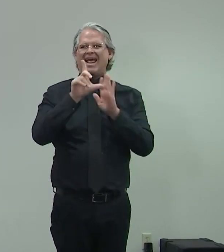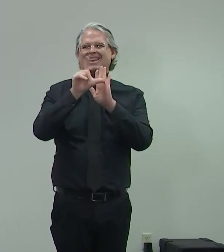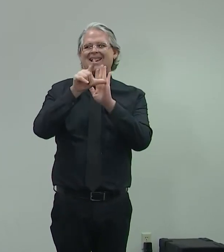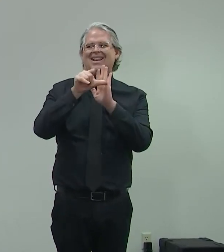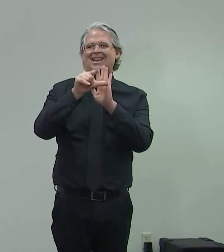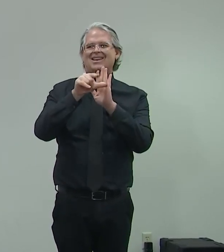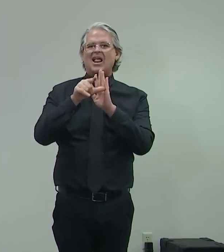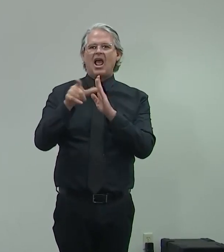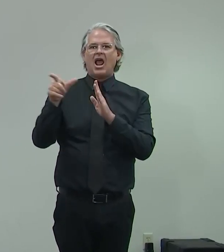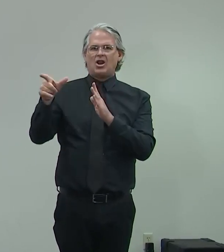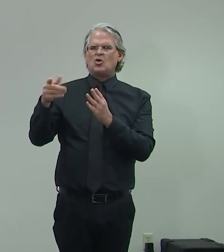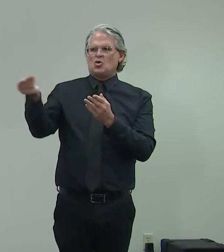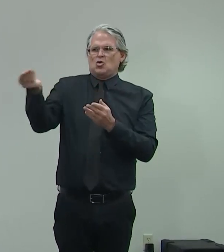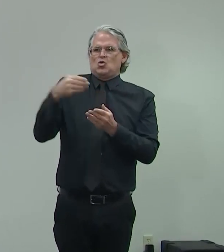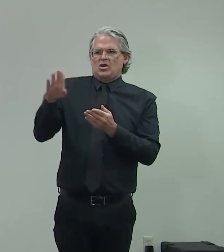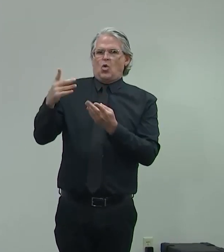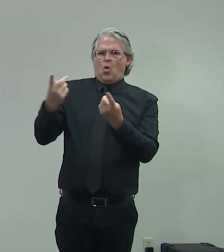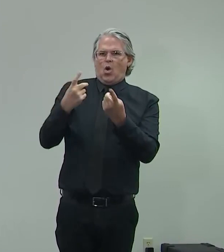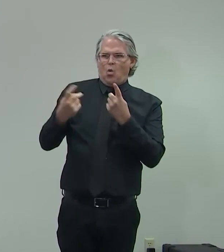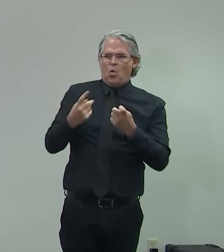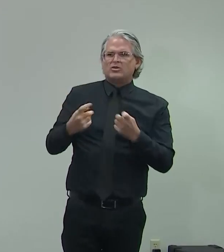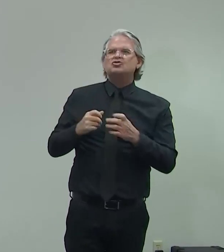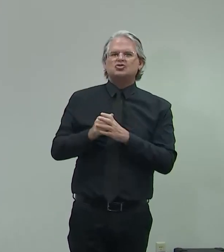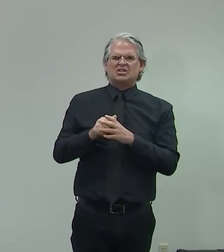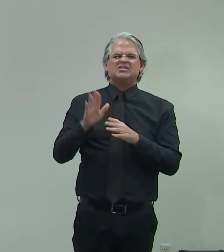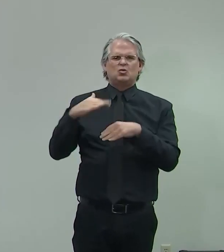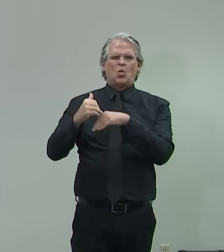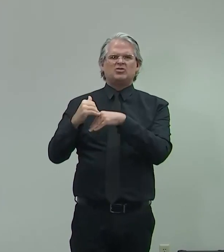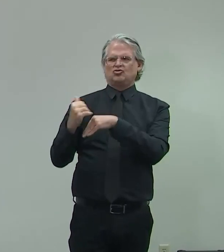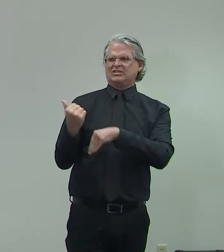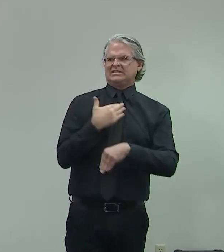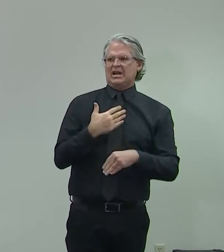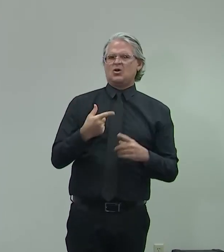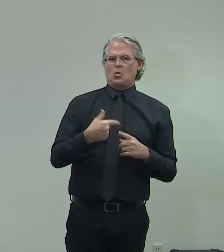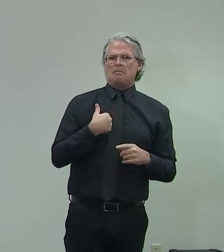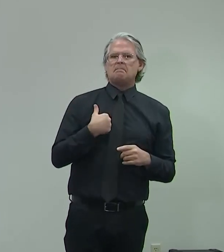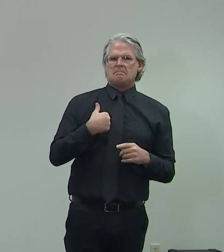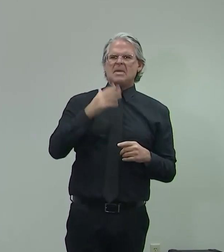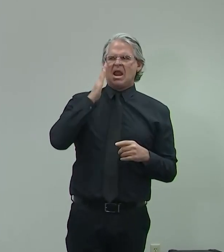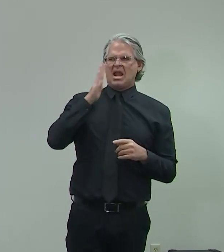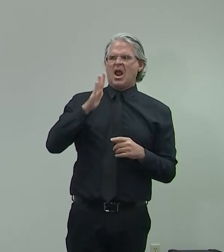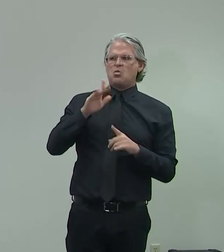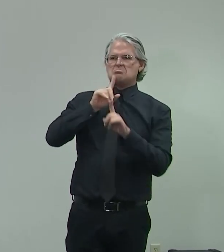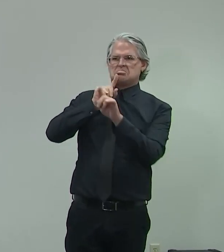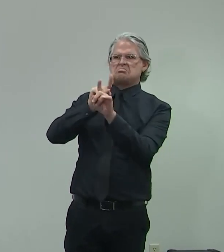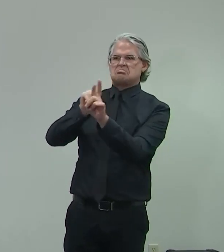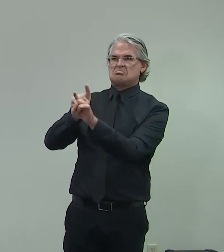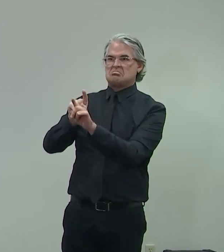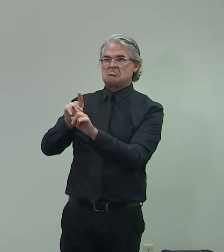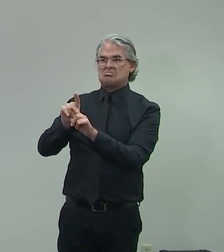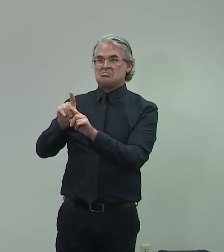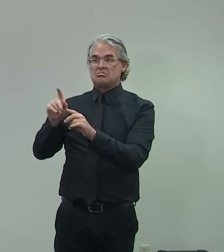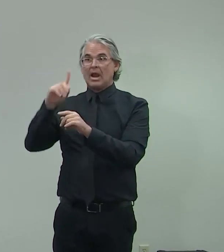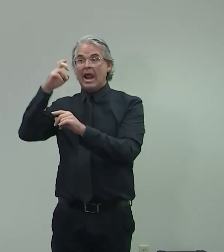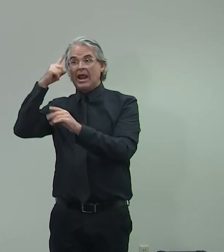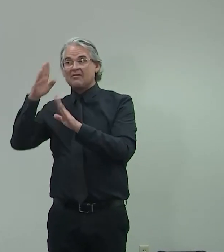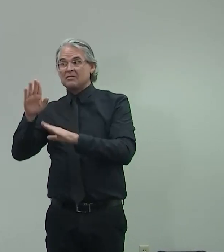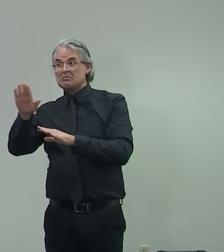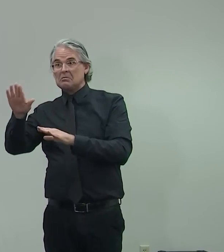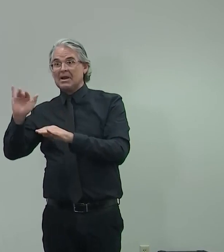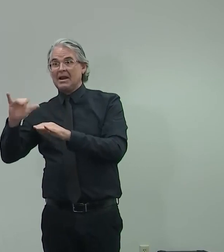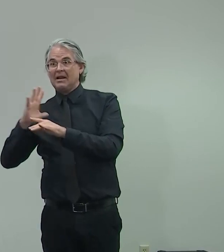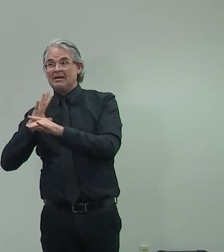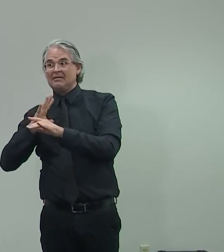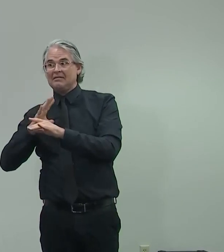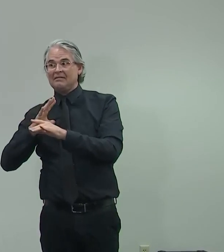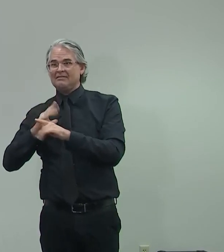grab some of your questions, and it looks like Dana, you might have a follow-up. So I'll just circle back with you both. Thanks, go. You guys okay? Circling back? I'd rather